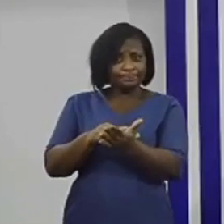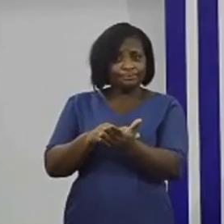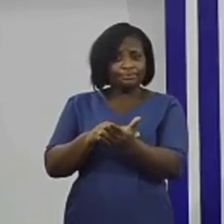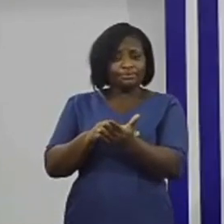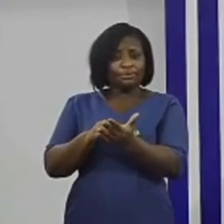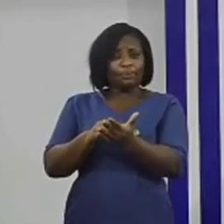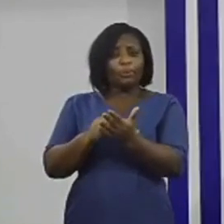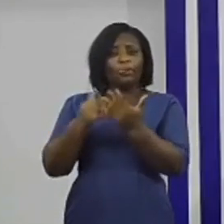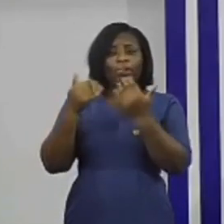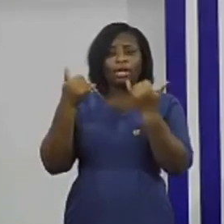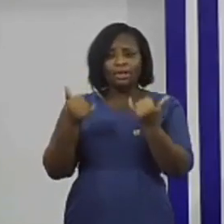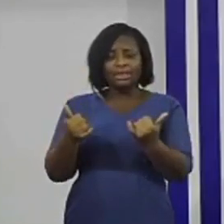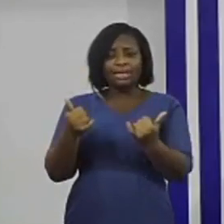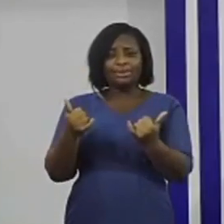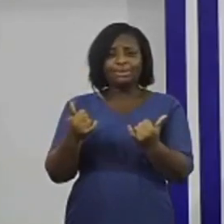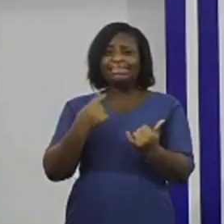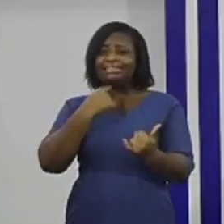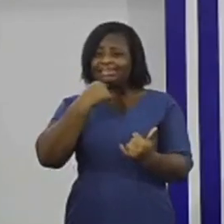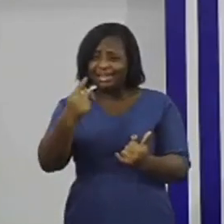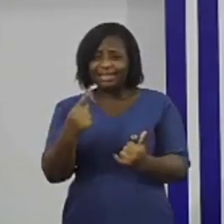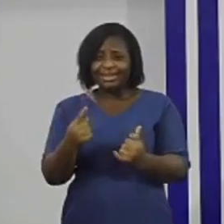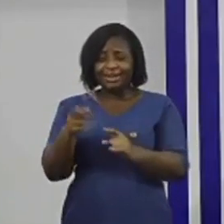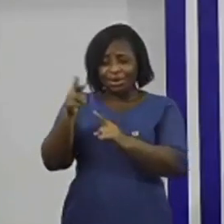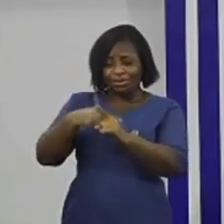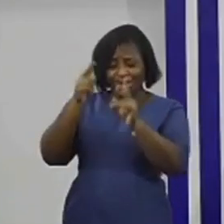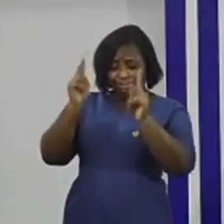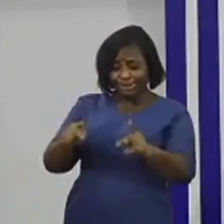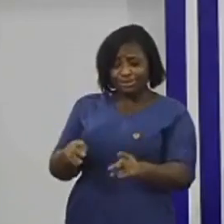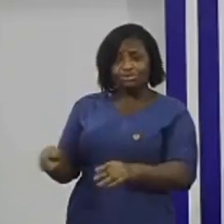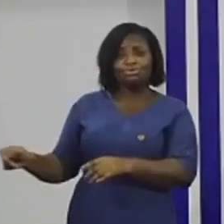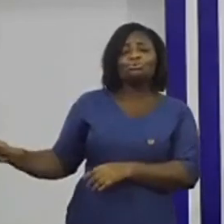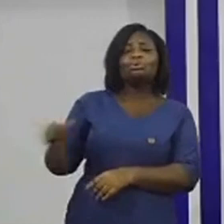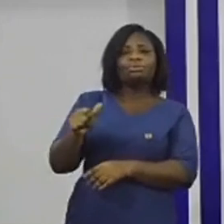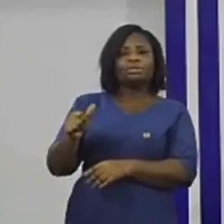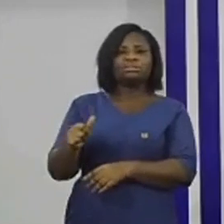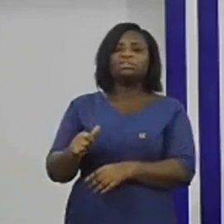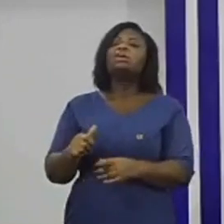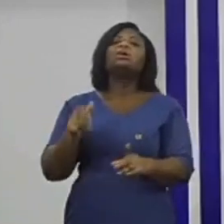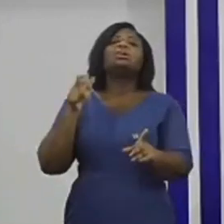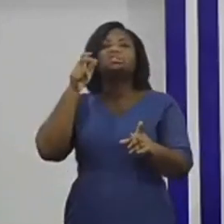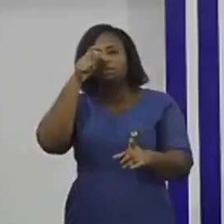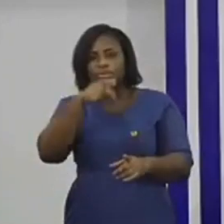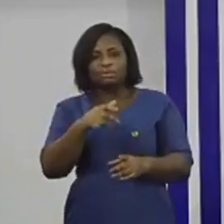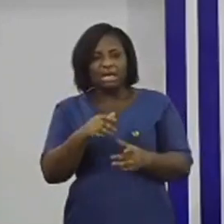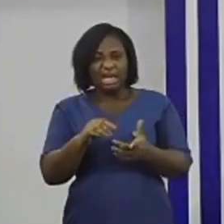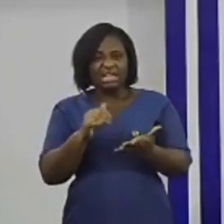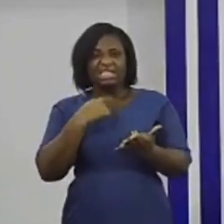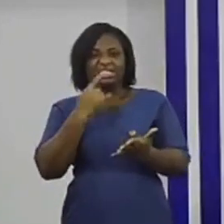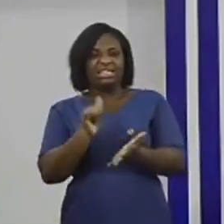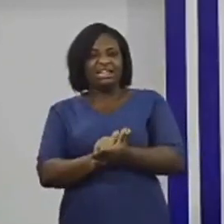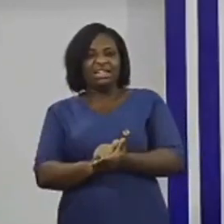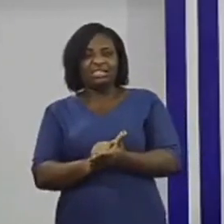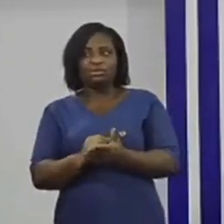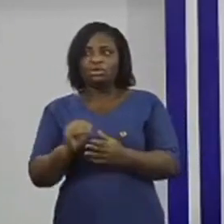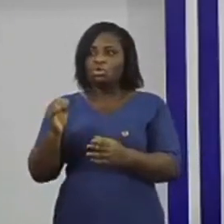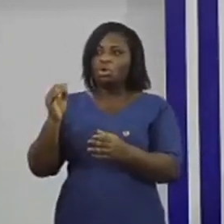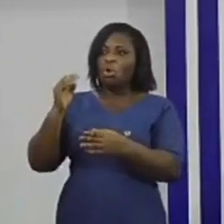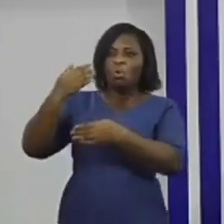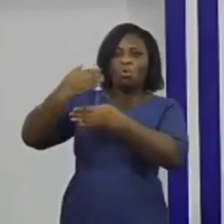inducing a tenant to quit is a criminal offence. For example, trying to remove the windows